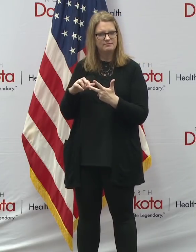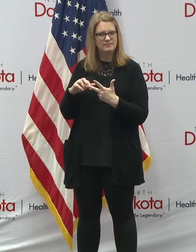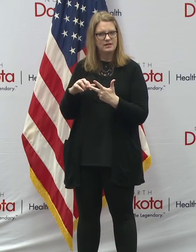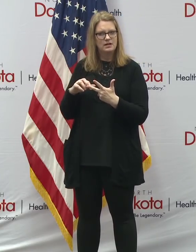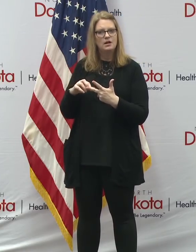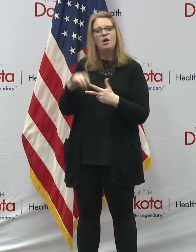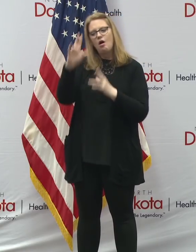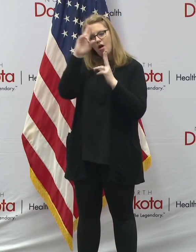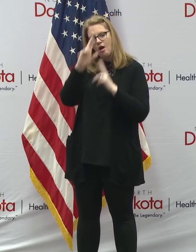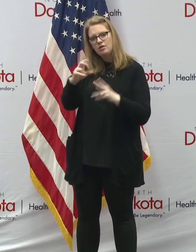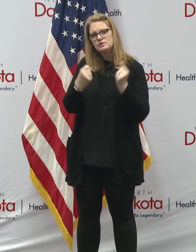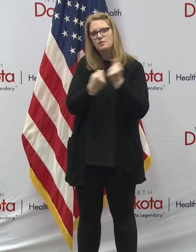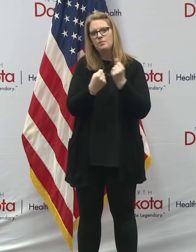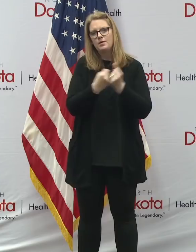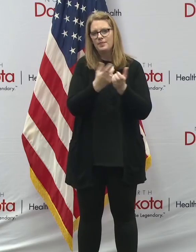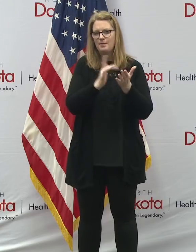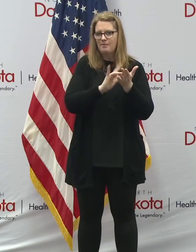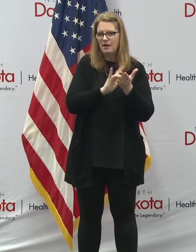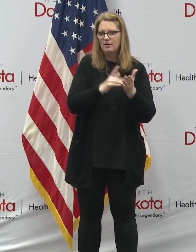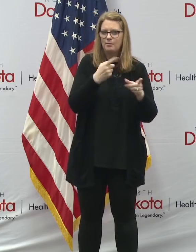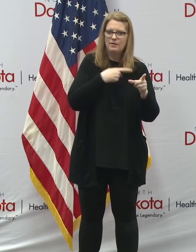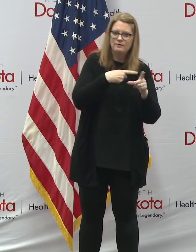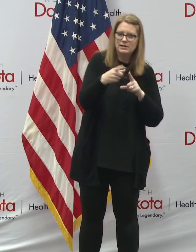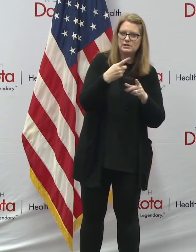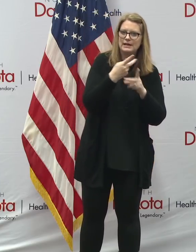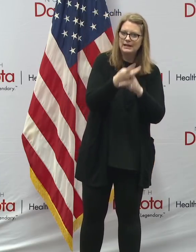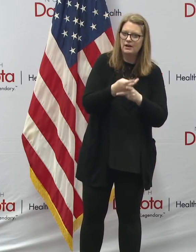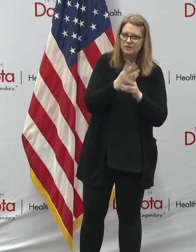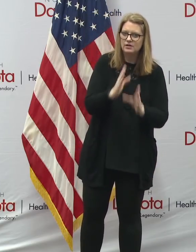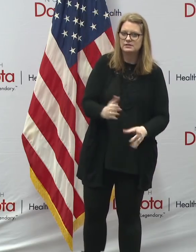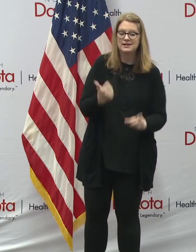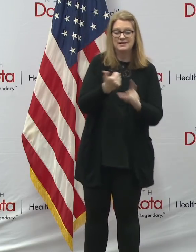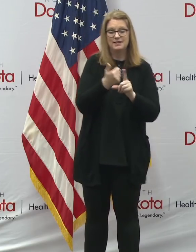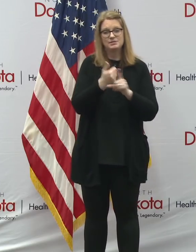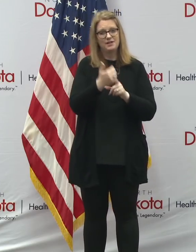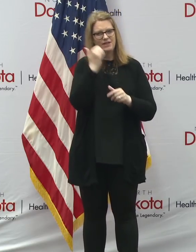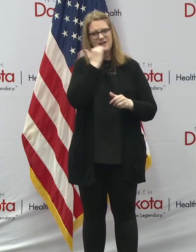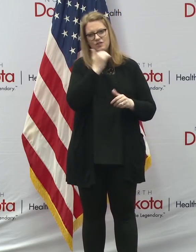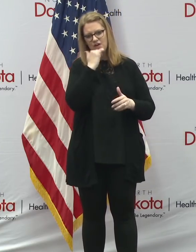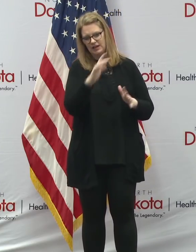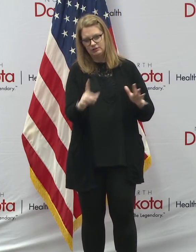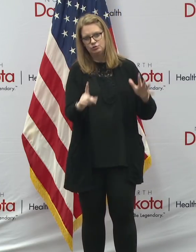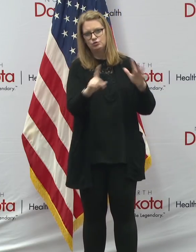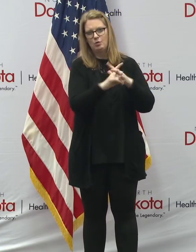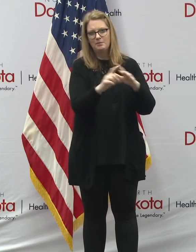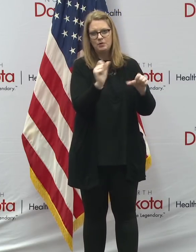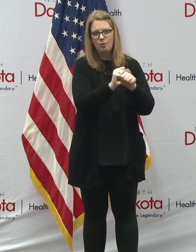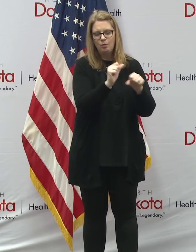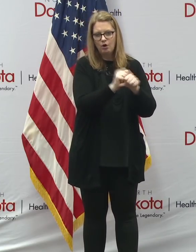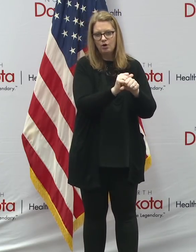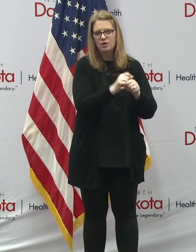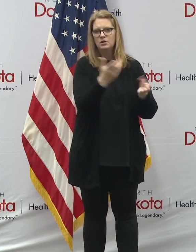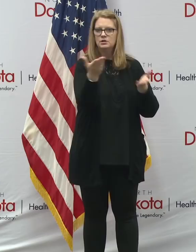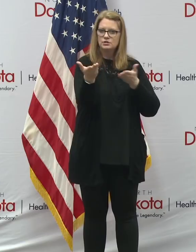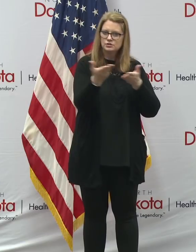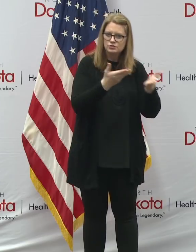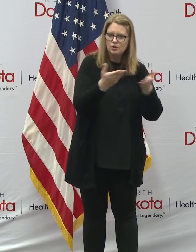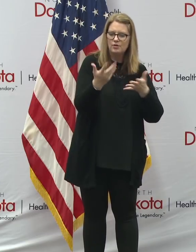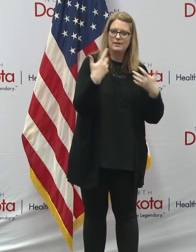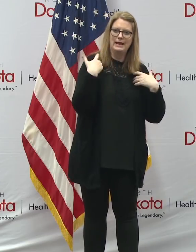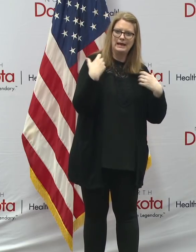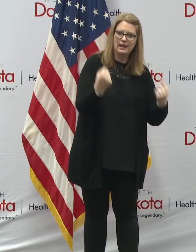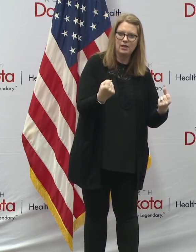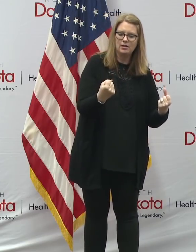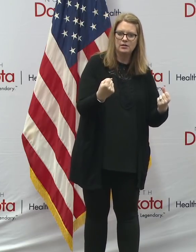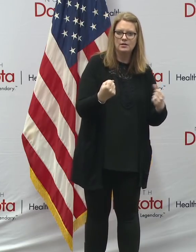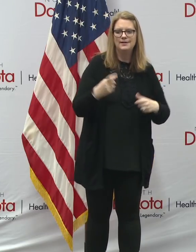and support the medical professionals and caregivers who selflessly go to the front line to serve and heal, and